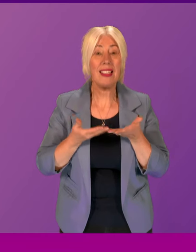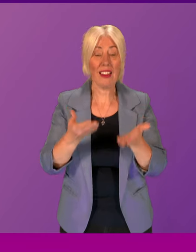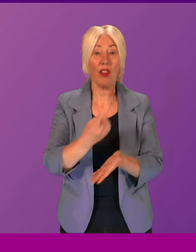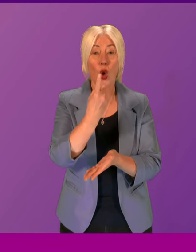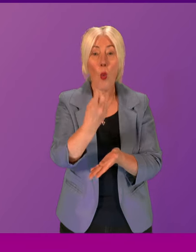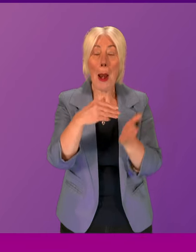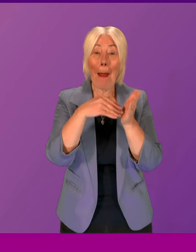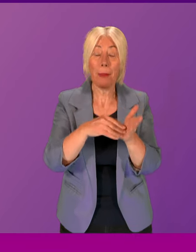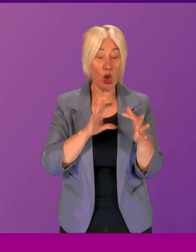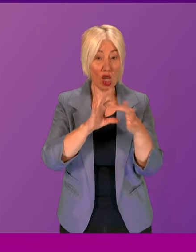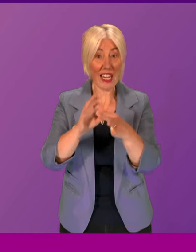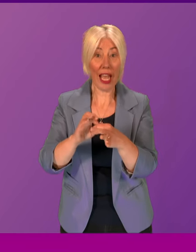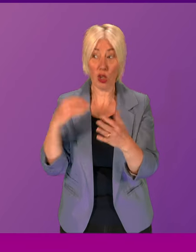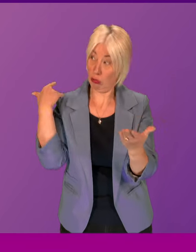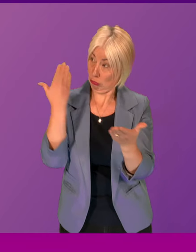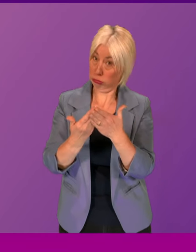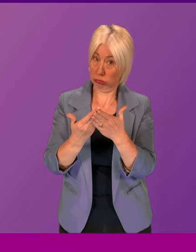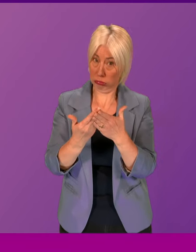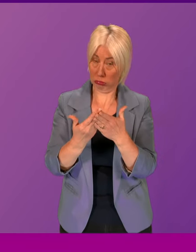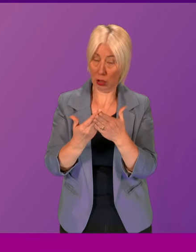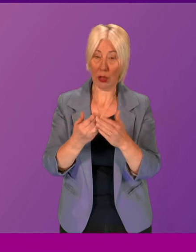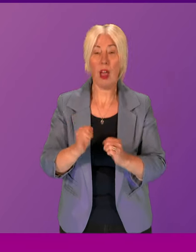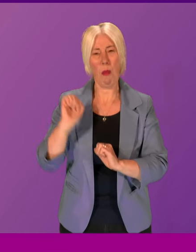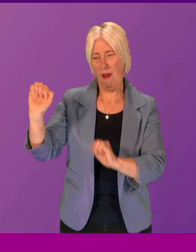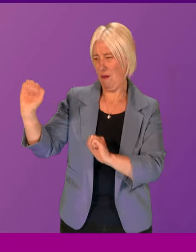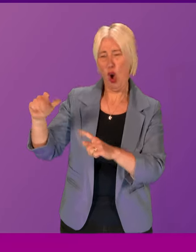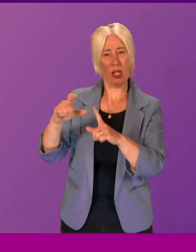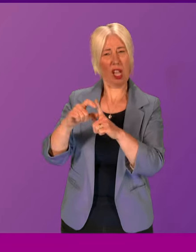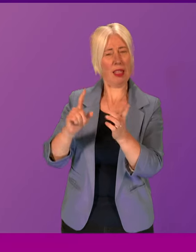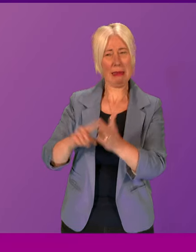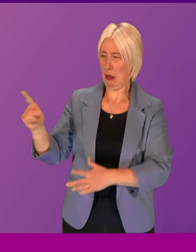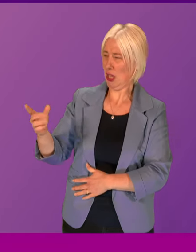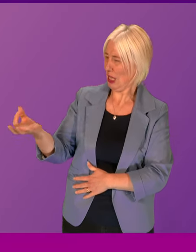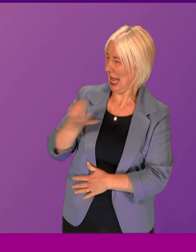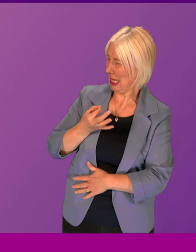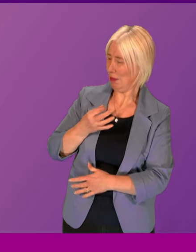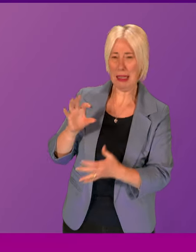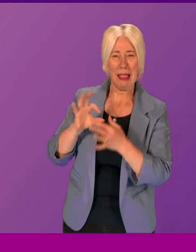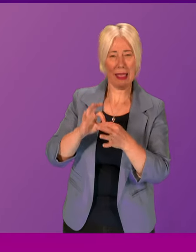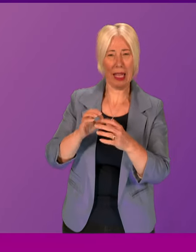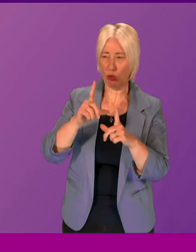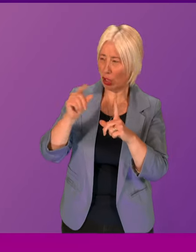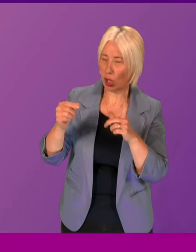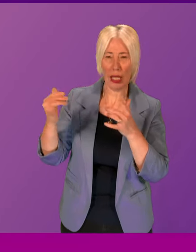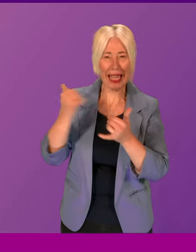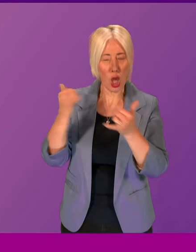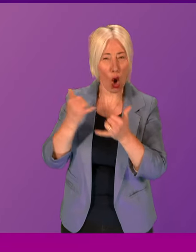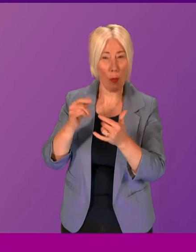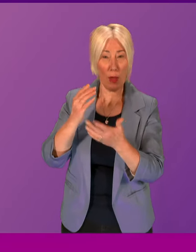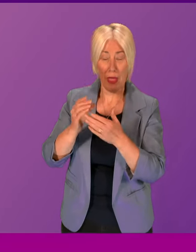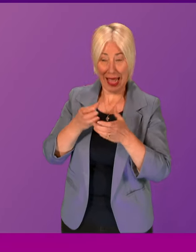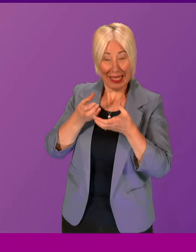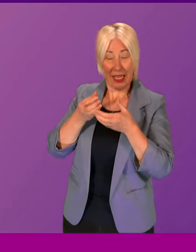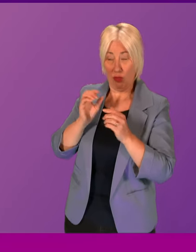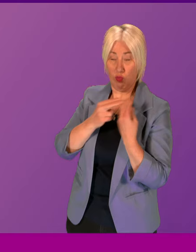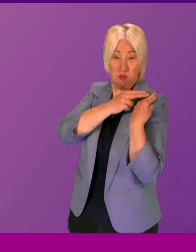connections to date. But for Douglas Lumsden to ask about telecoms, when telecoms is wholly reserved to the